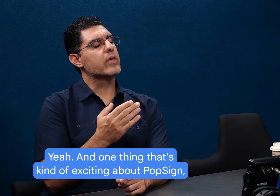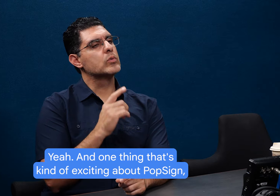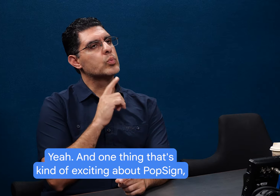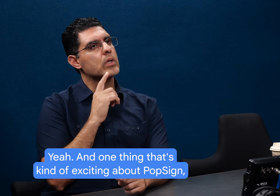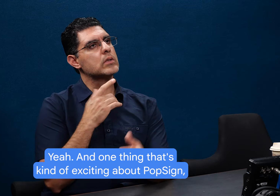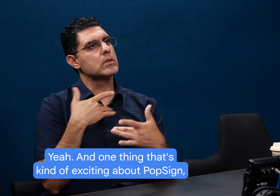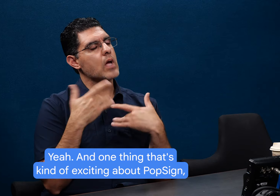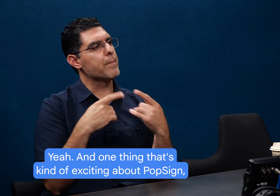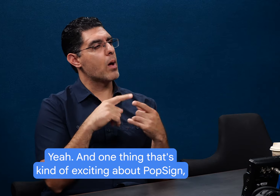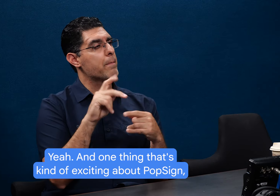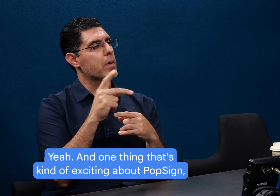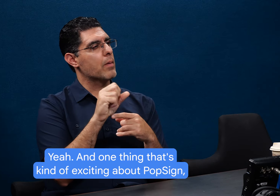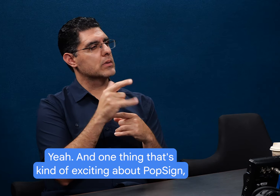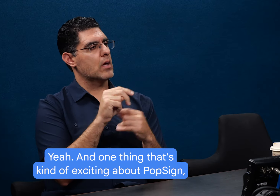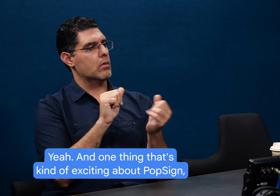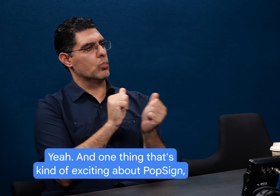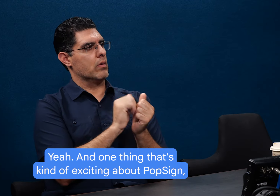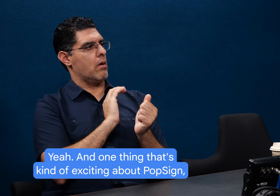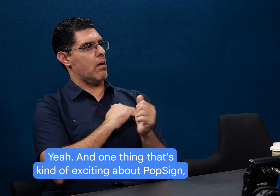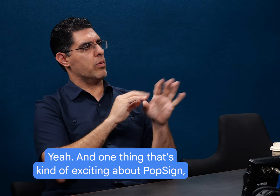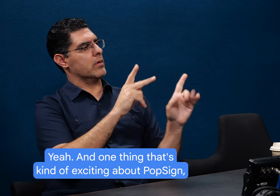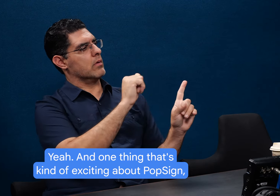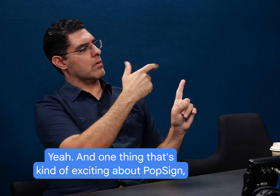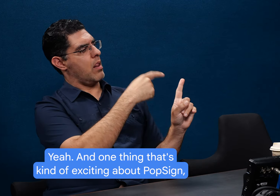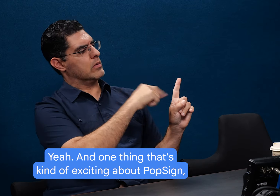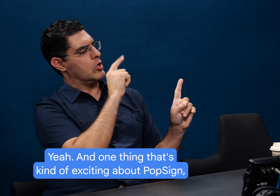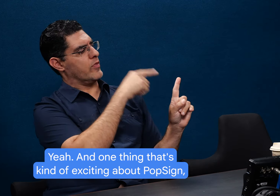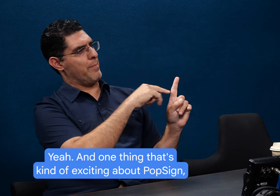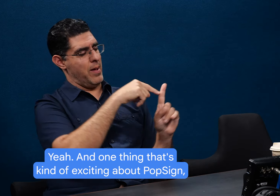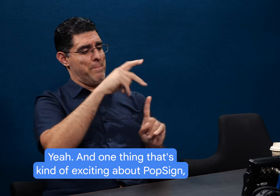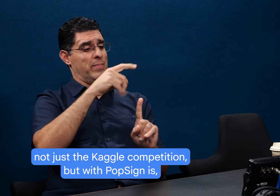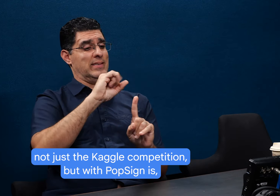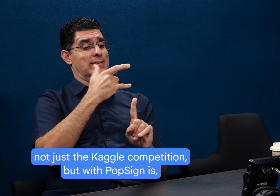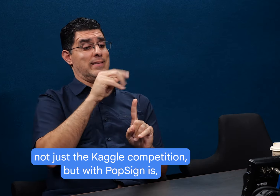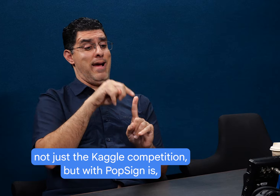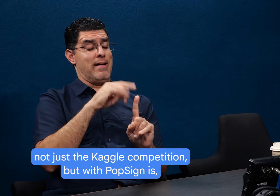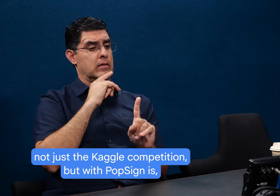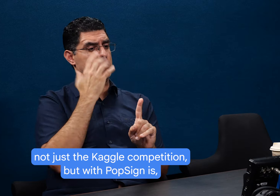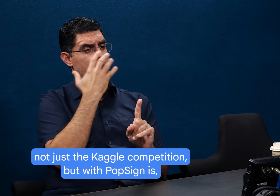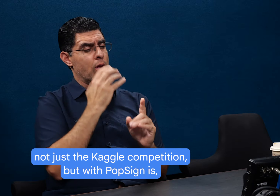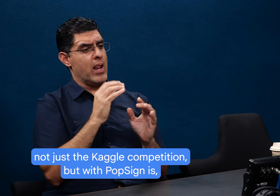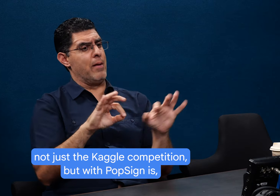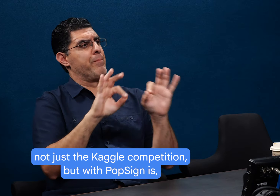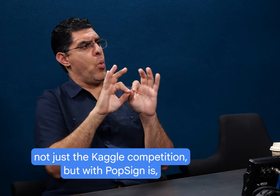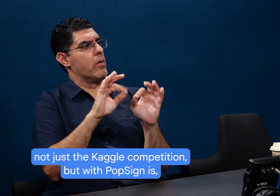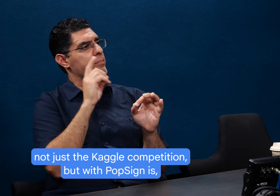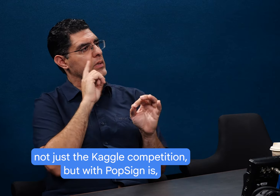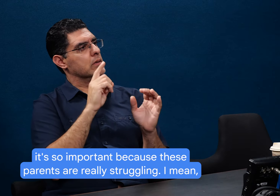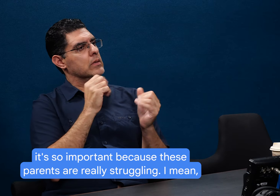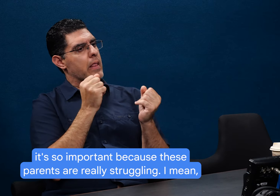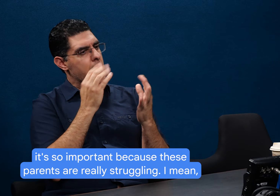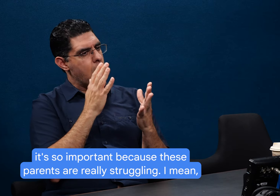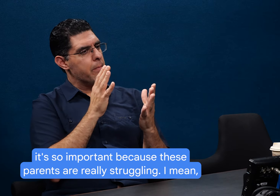Yeah. And one thing, uh, that's kind of exciting about PopSign, uh, not just the Kaggle competition, but with PopSign is,